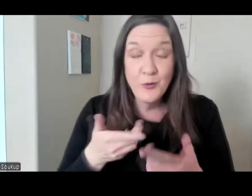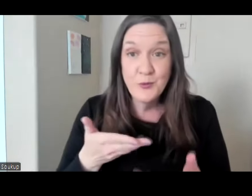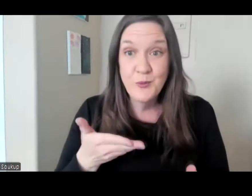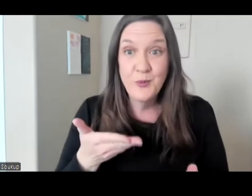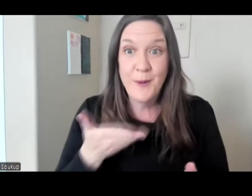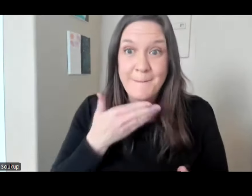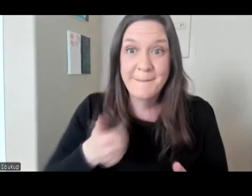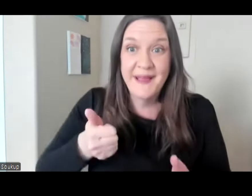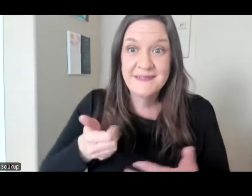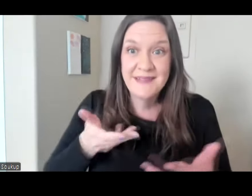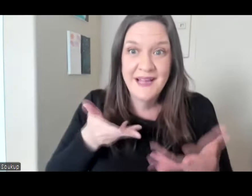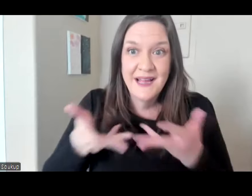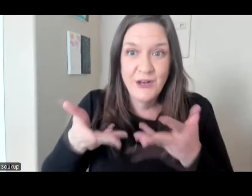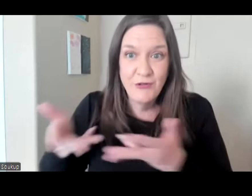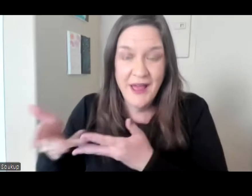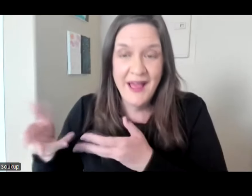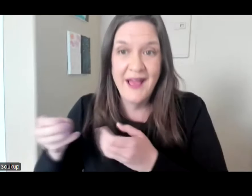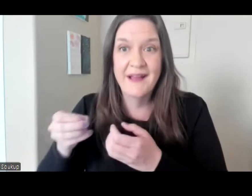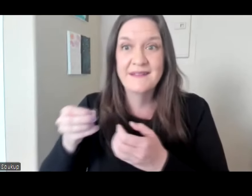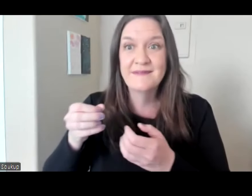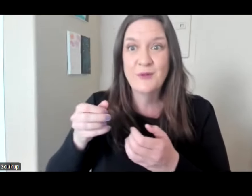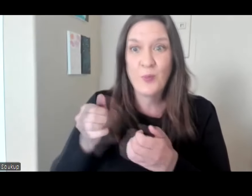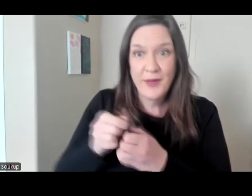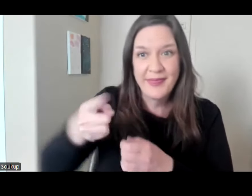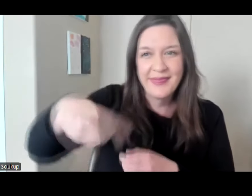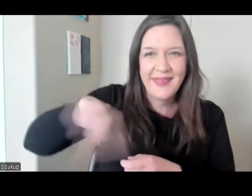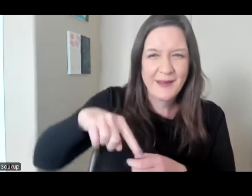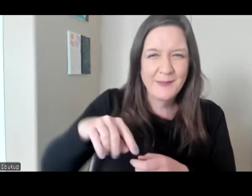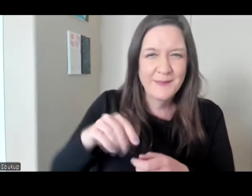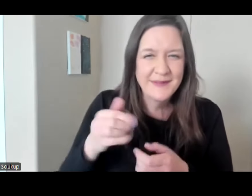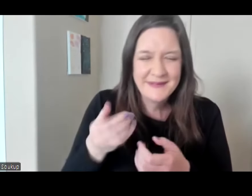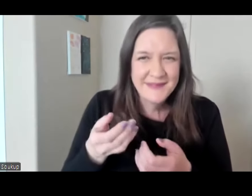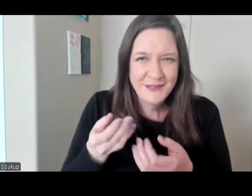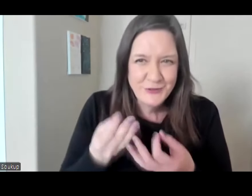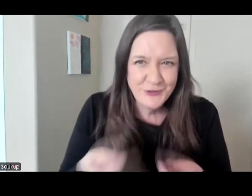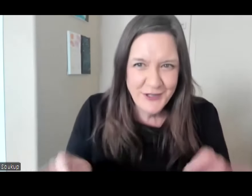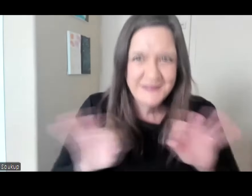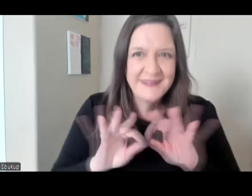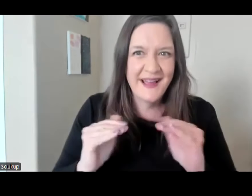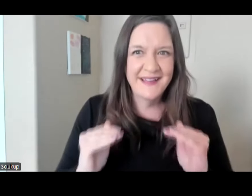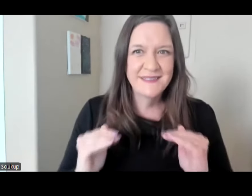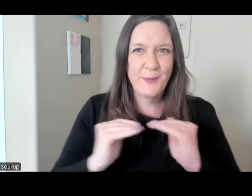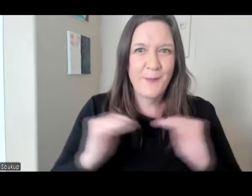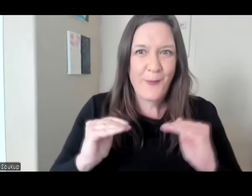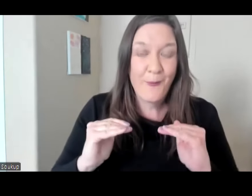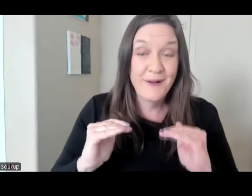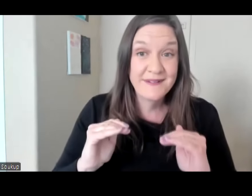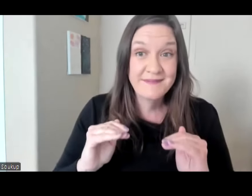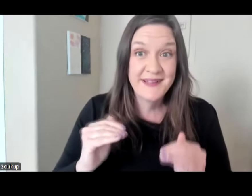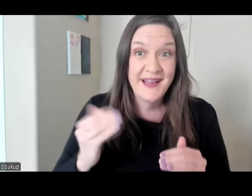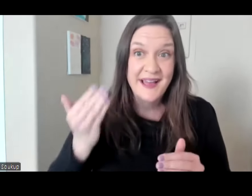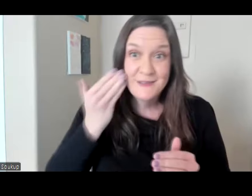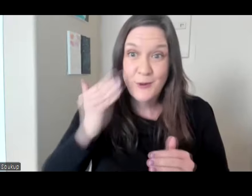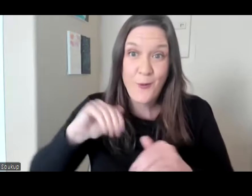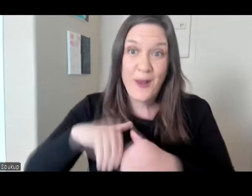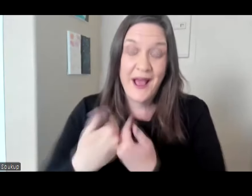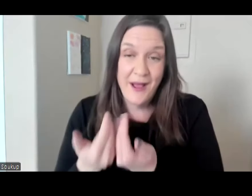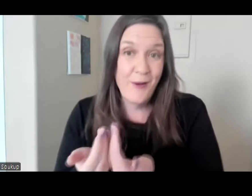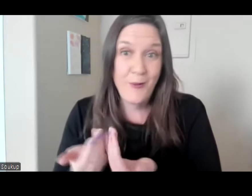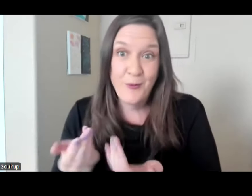So having that situational awareness, again, of how to interact with our community is equally as